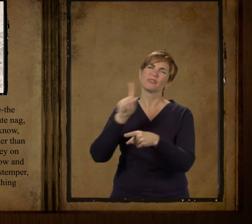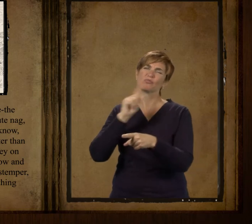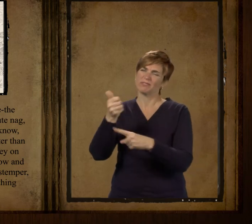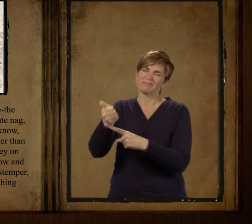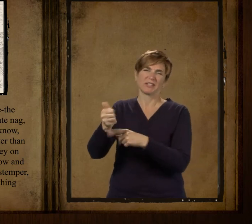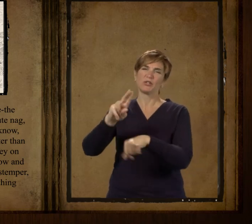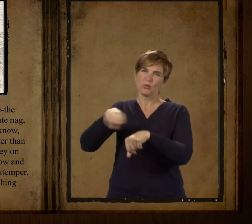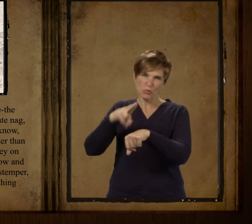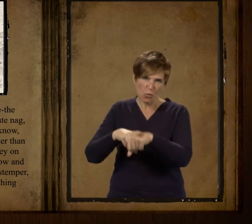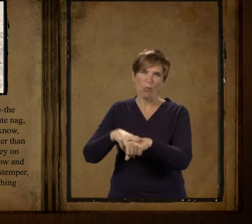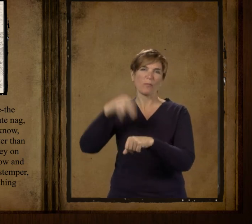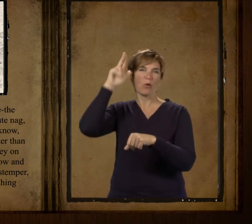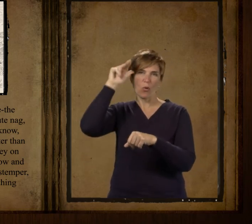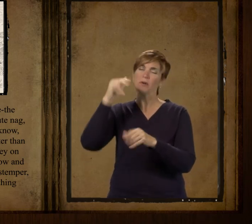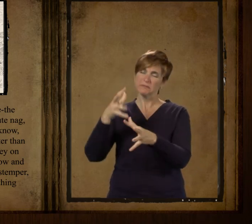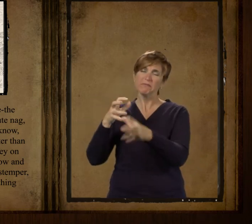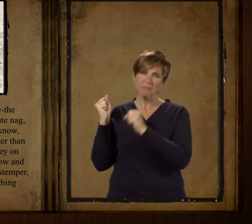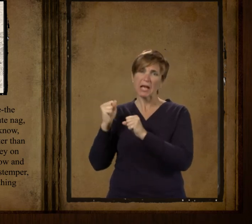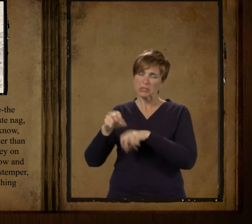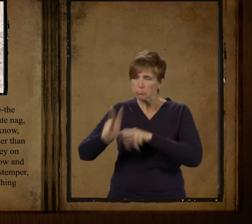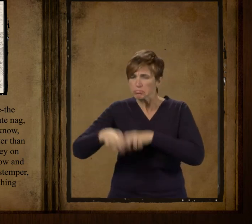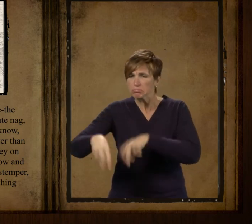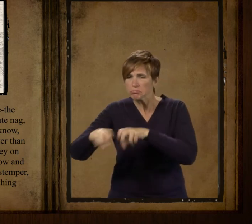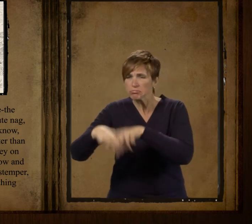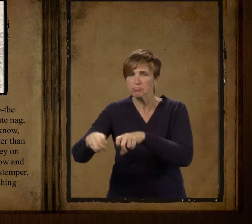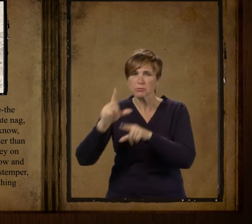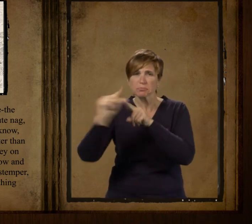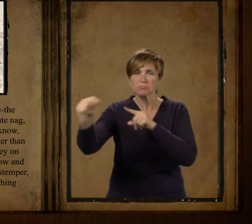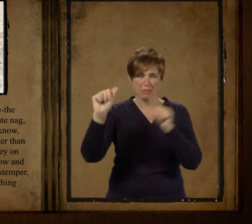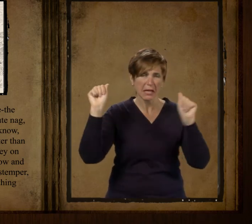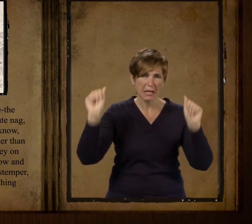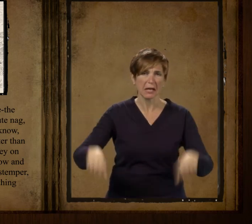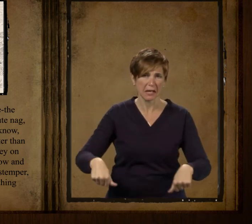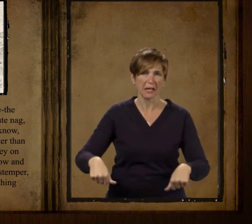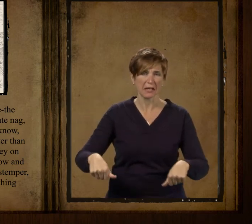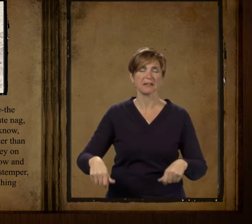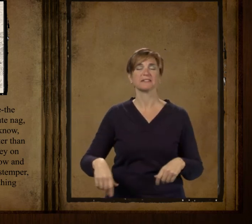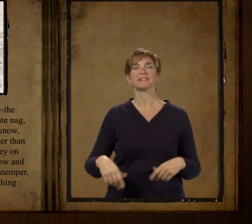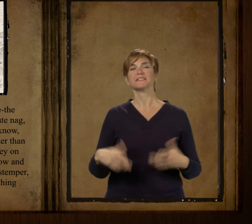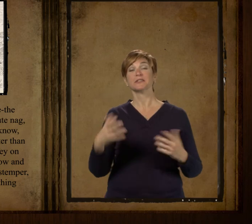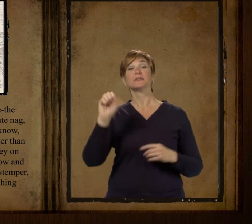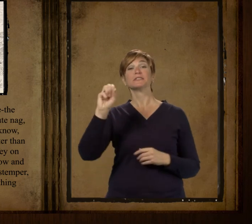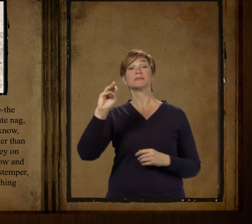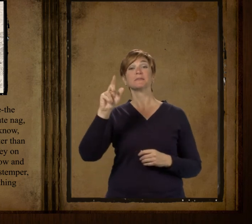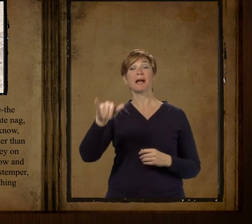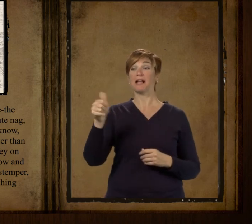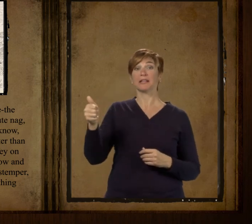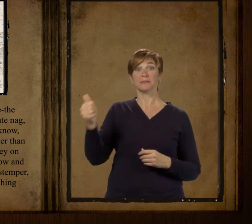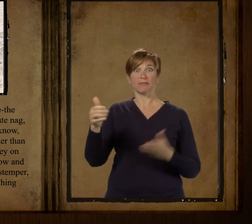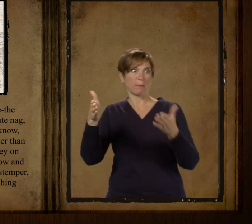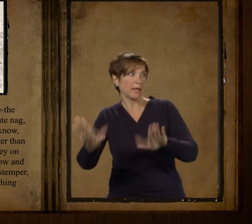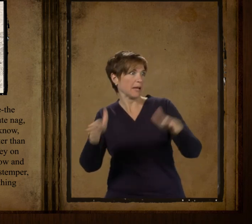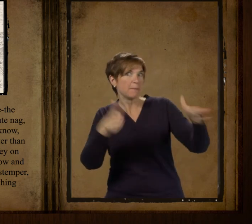money on that horse for all she was so slow and always had the asthma